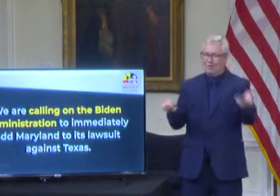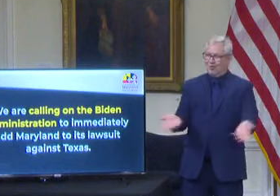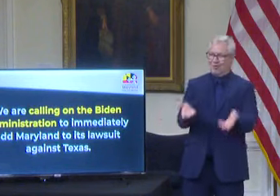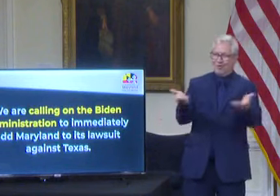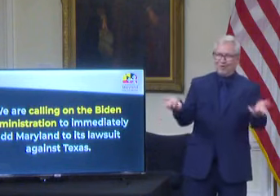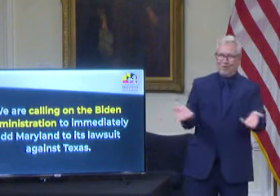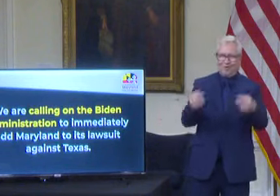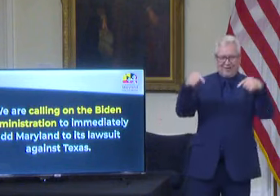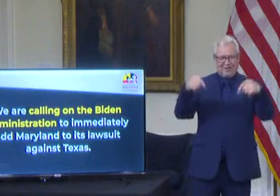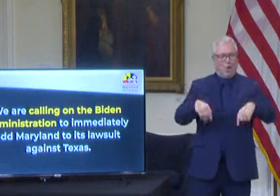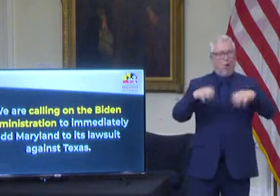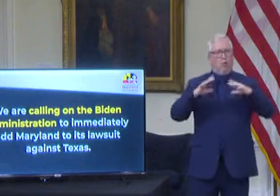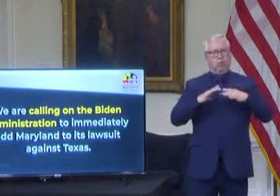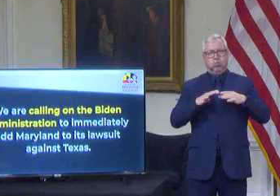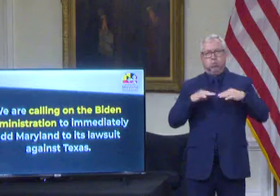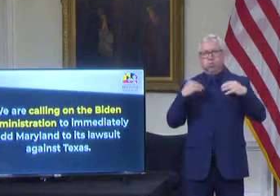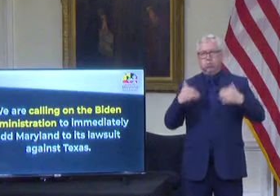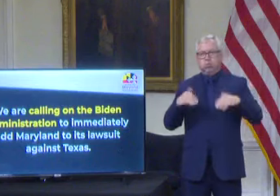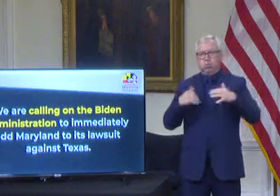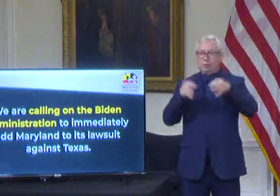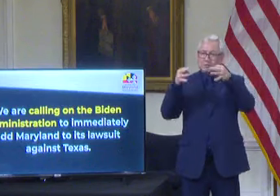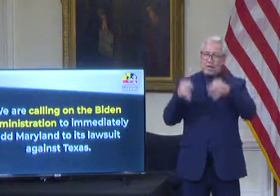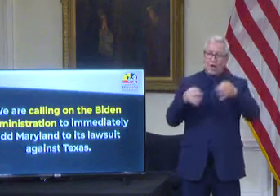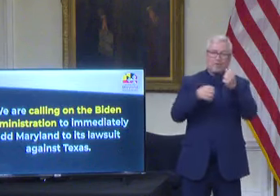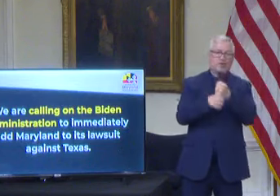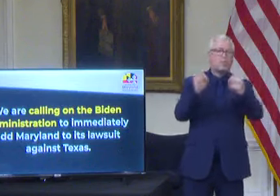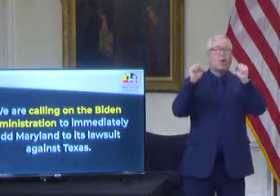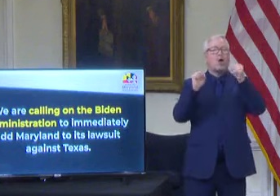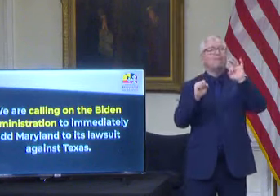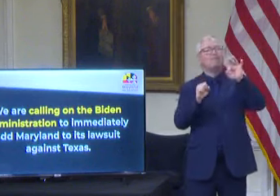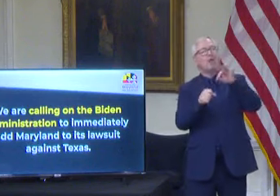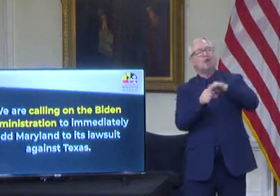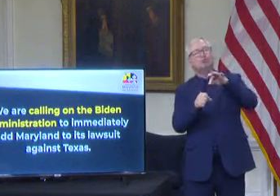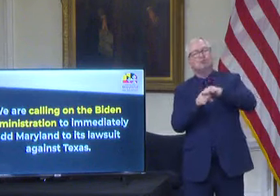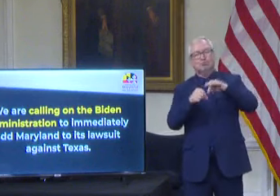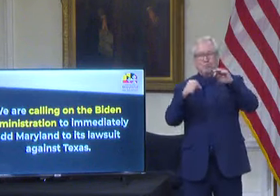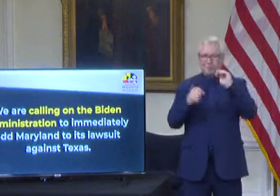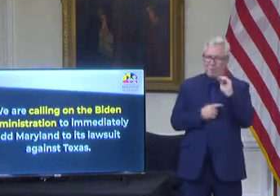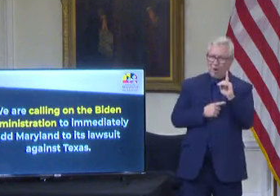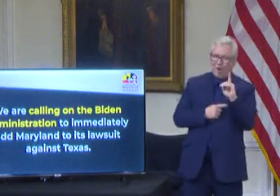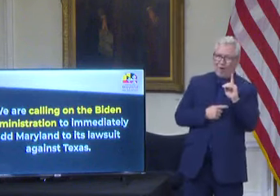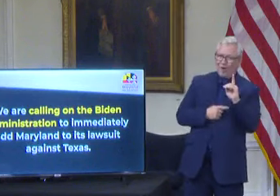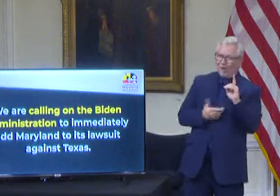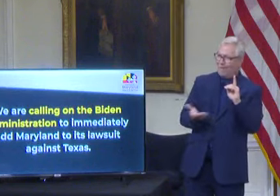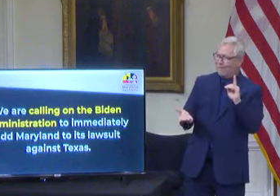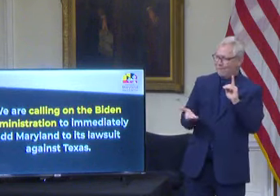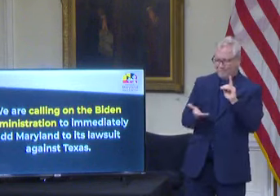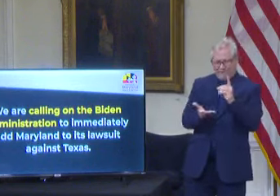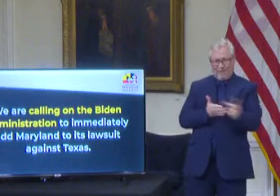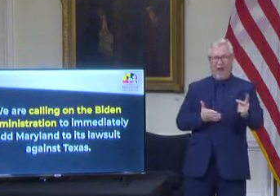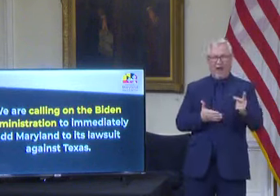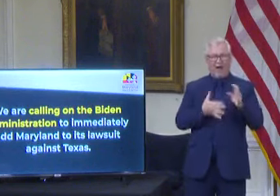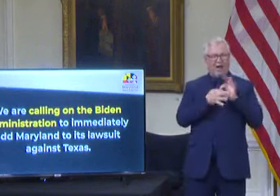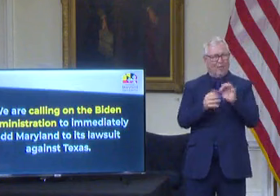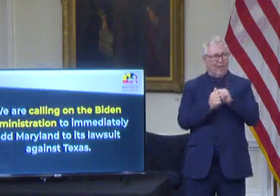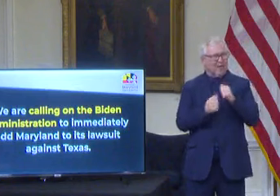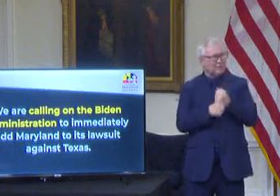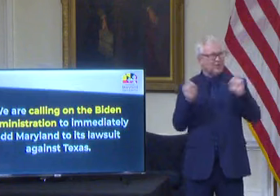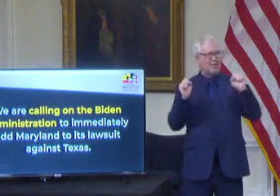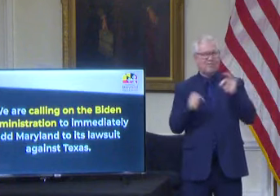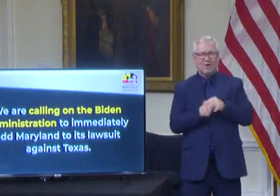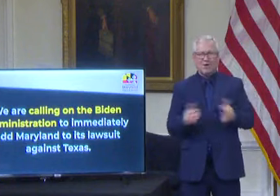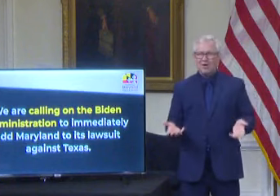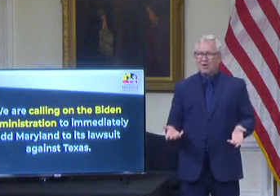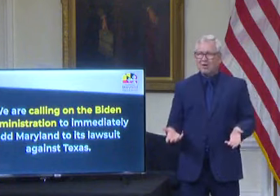when it comes to free and fair elections, Maryland is failing to live up to that proud legacy. This